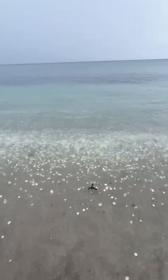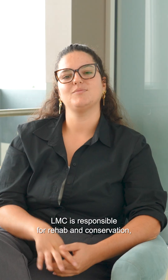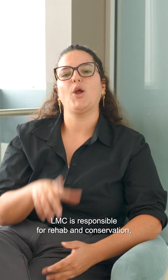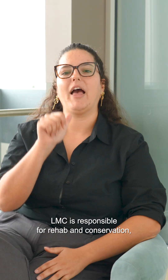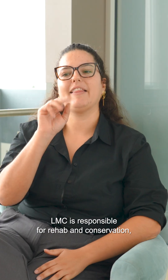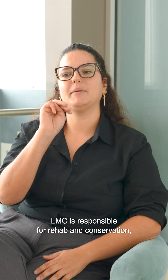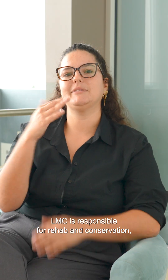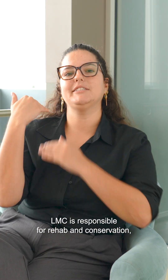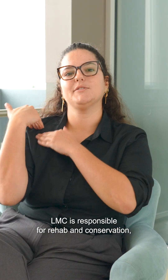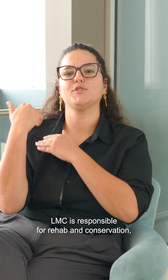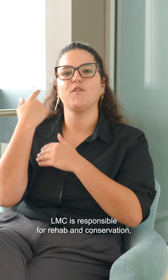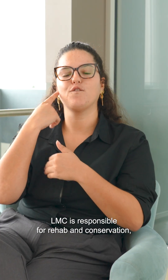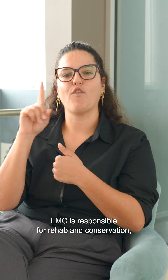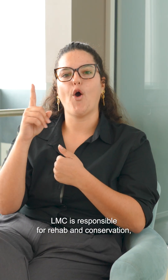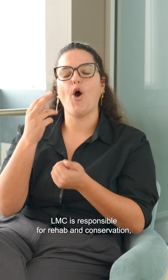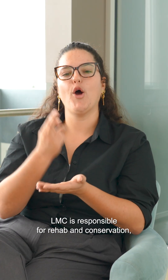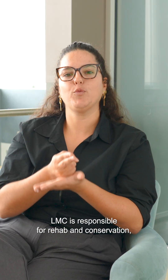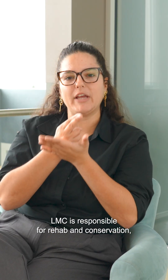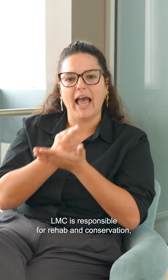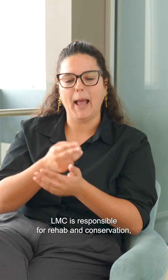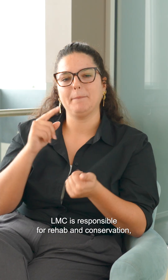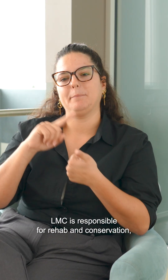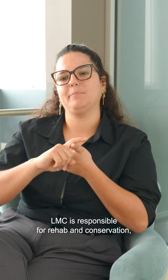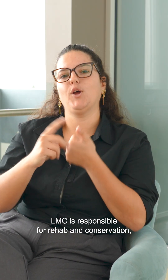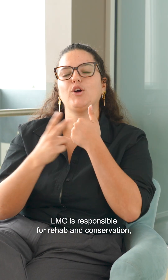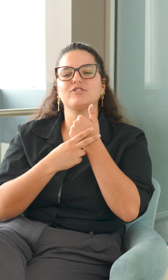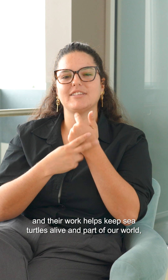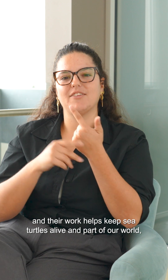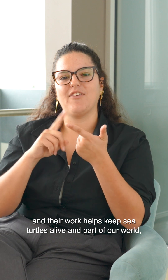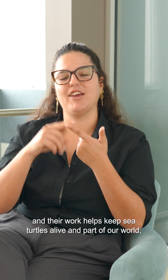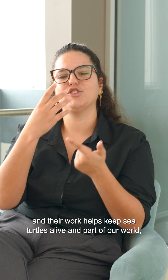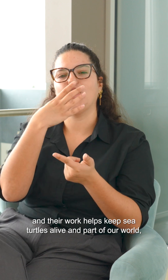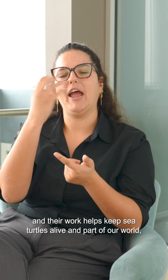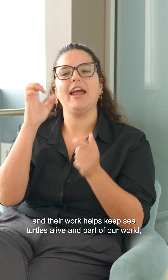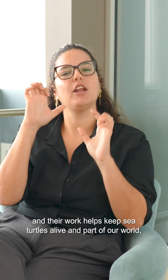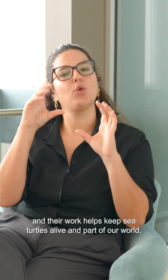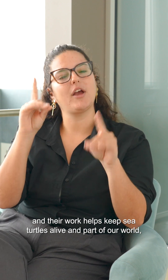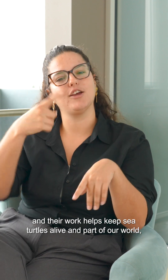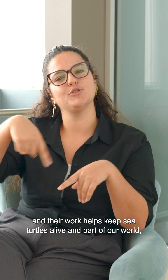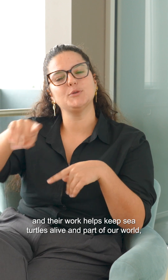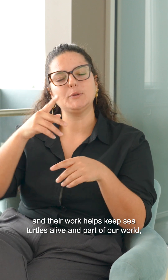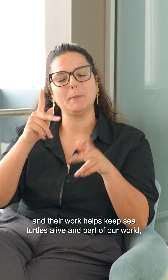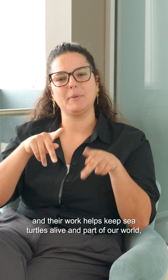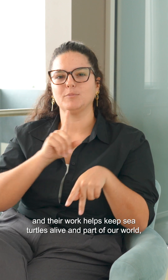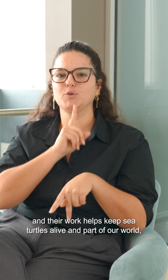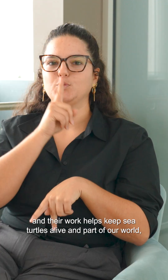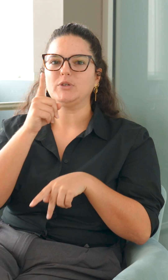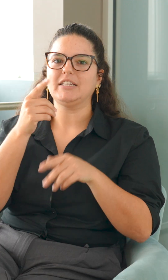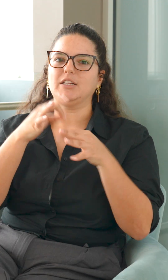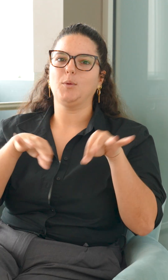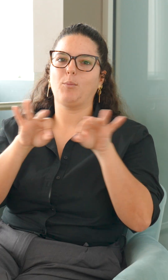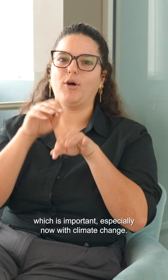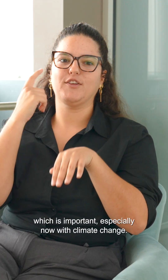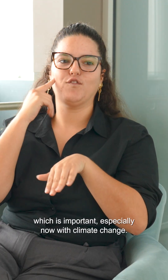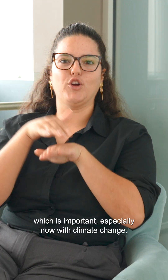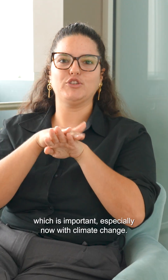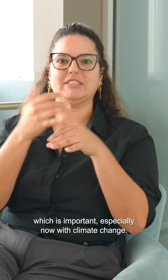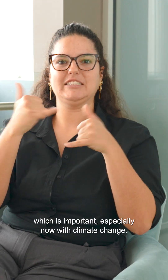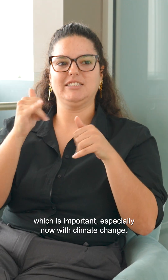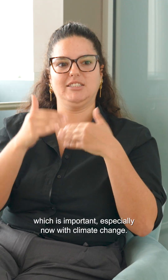LNC is responsible for rehab and conservation, and their work helps keep sea turtles alive and part of our world, which is important, especially